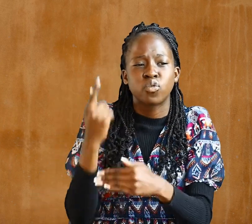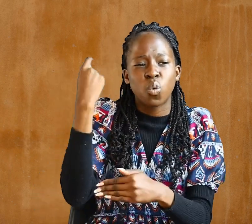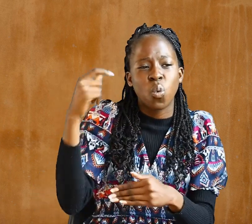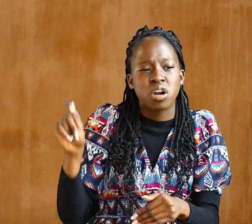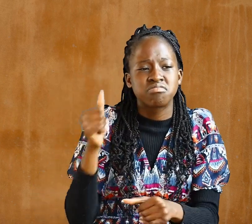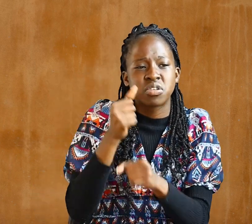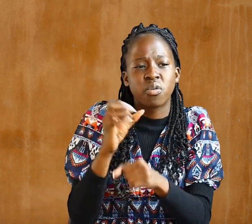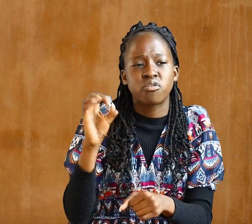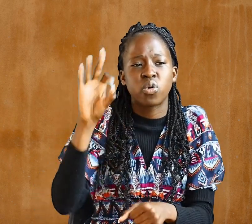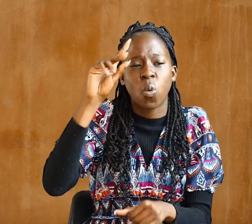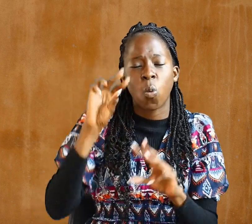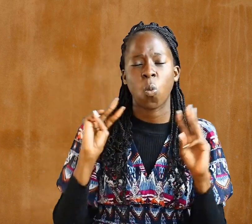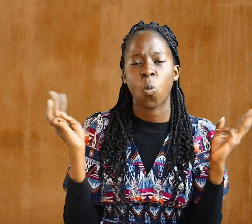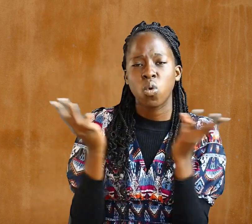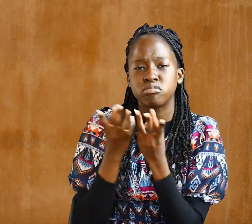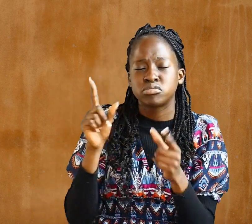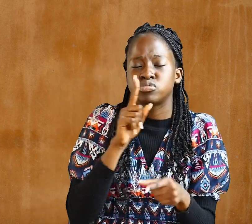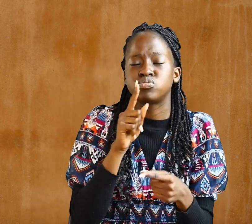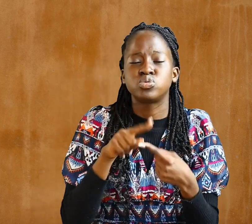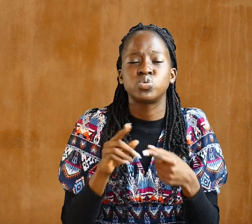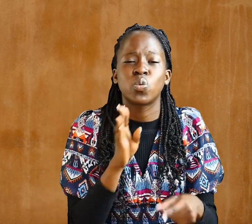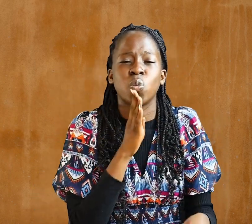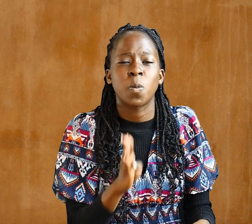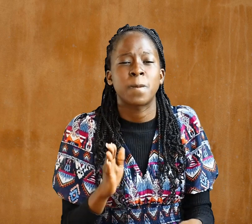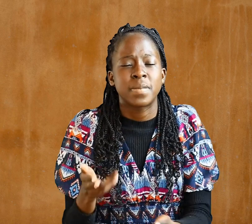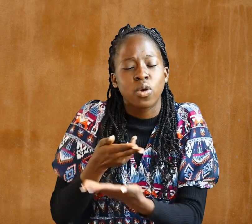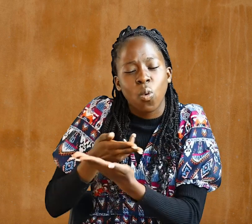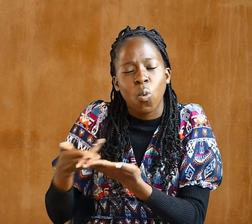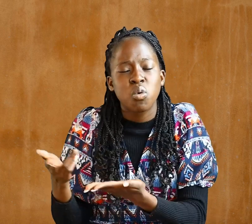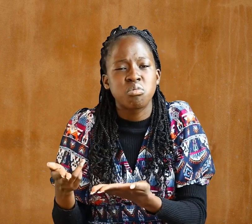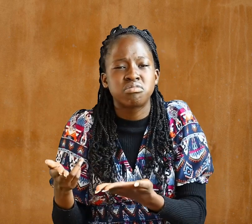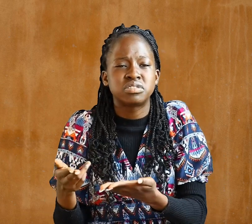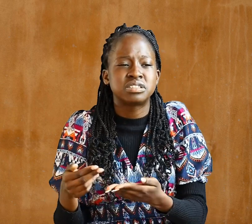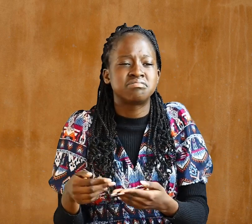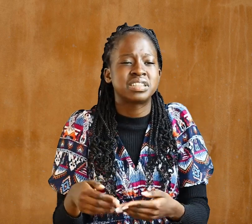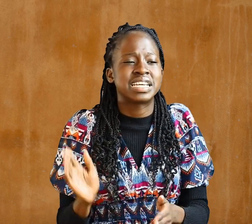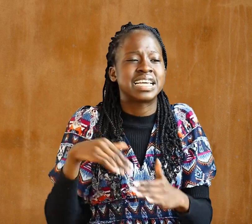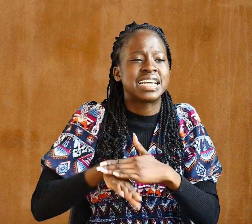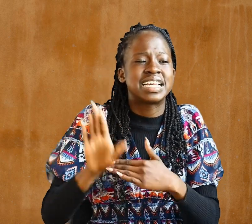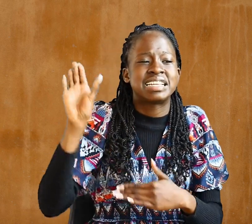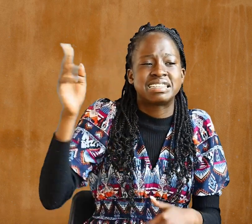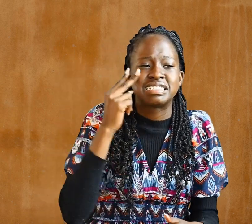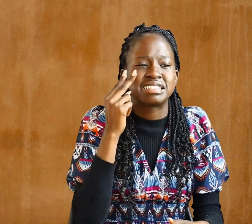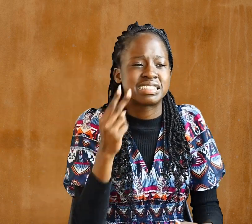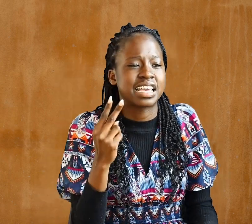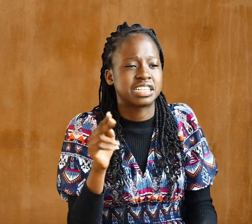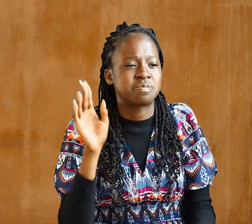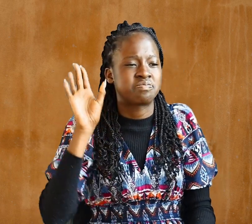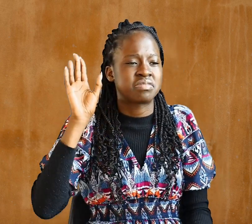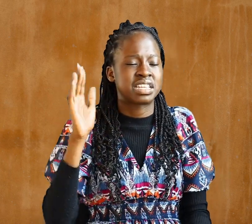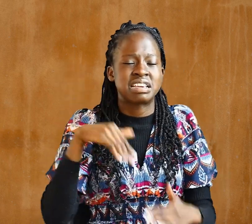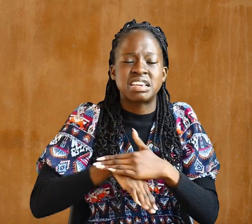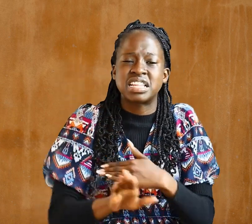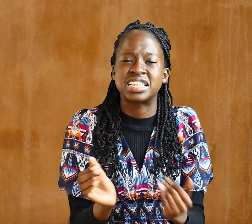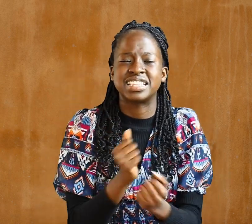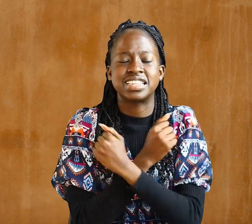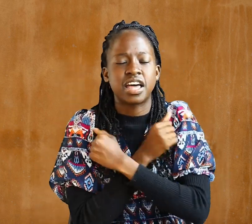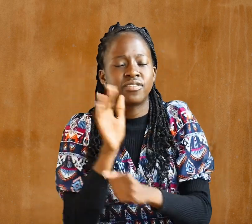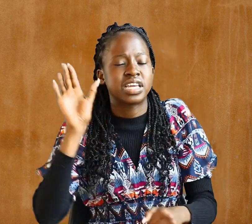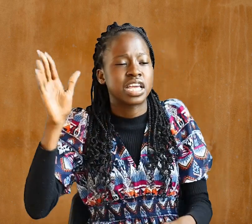world to be holy and blameless in his sight. In love he predestined